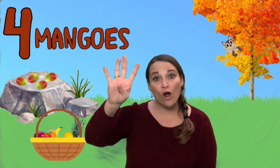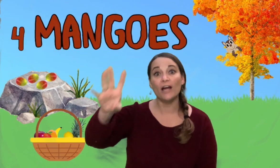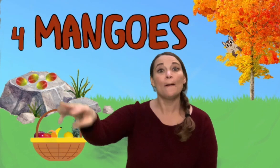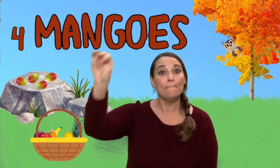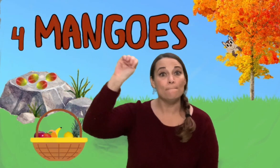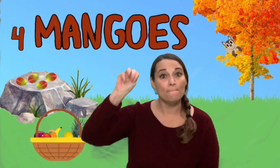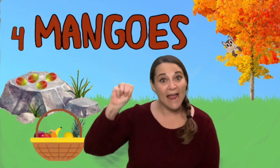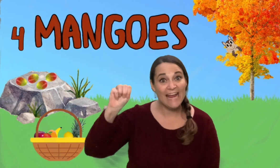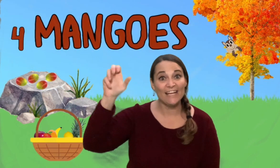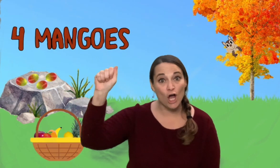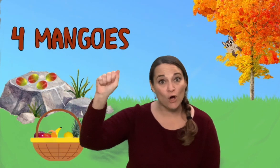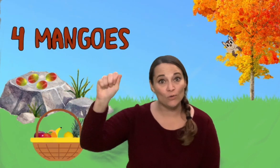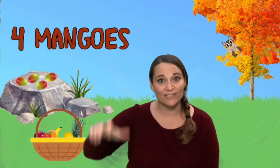mangoes.